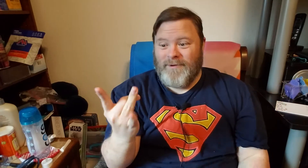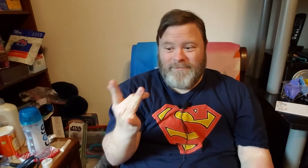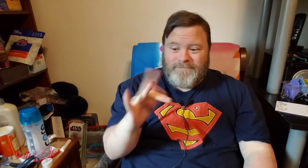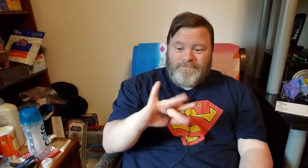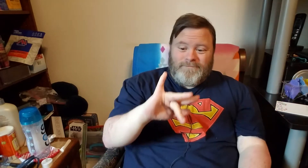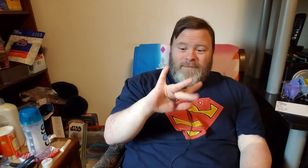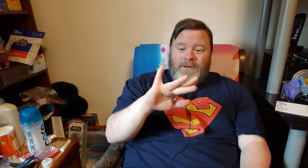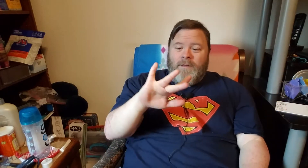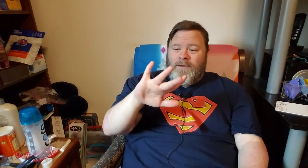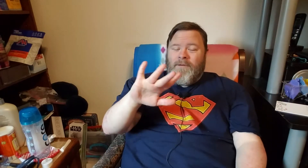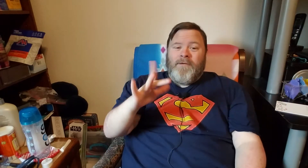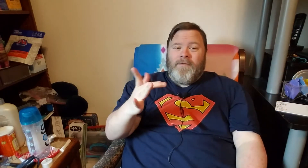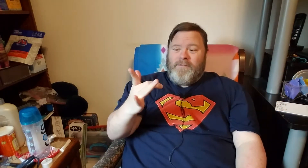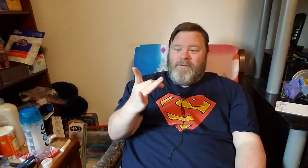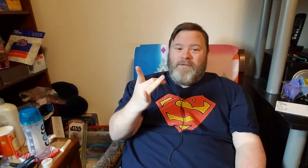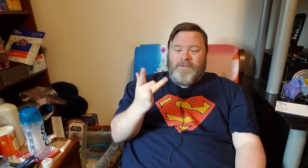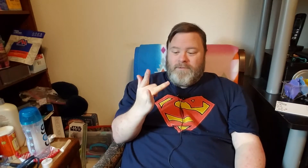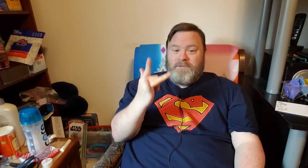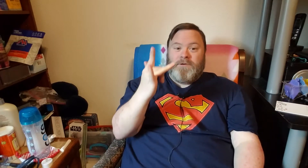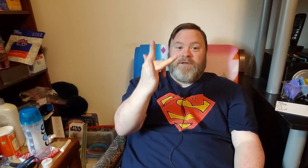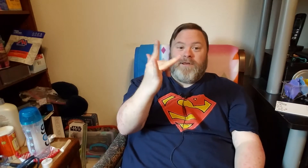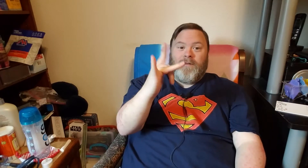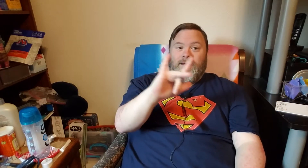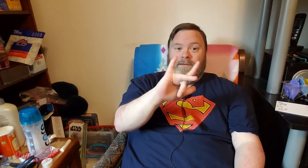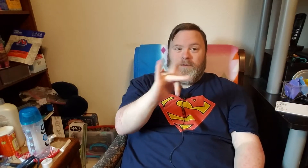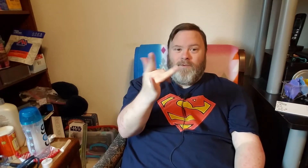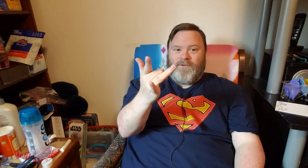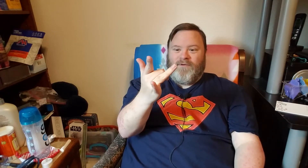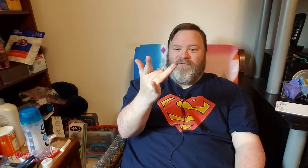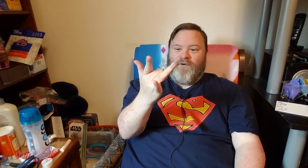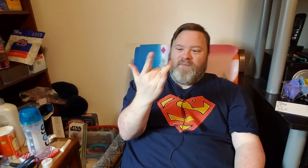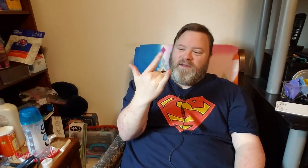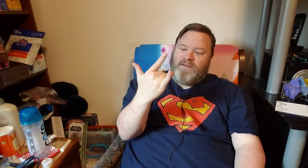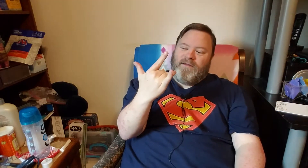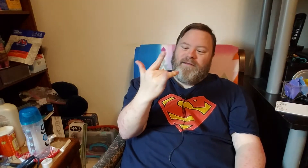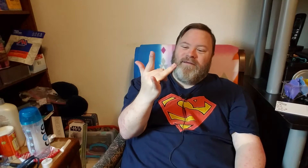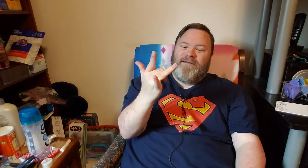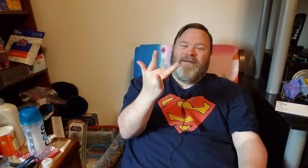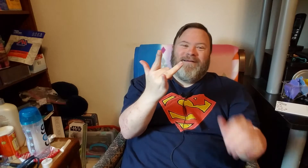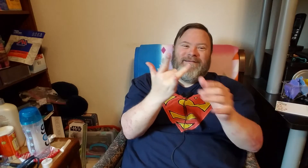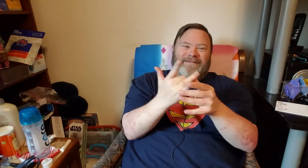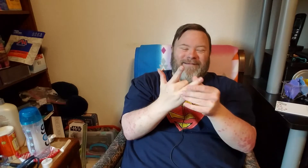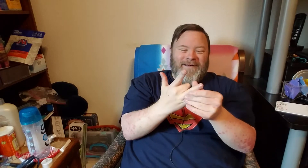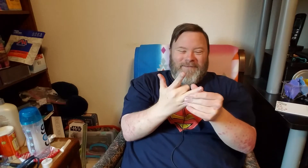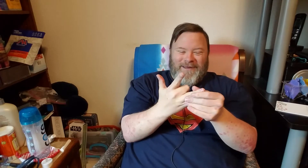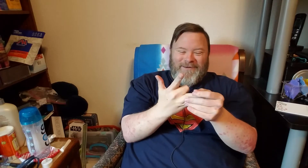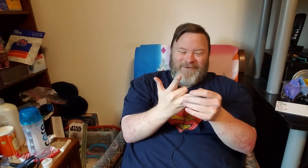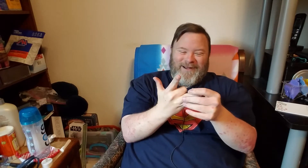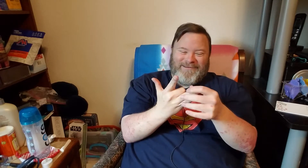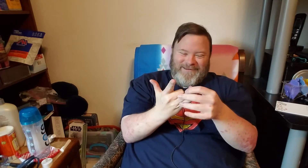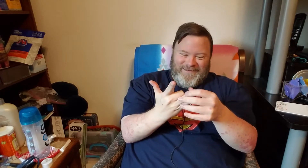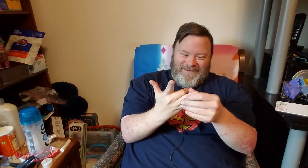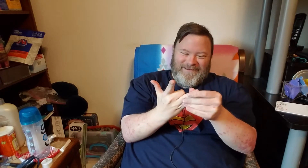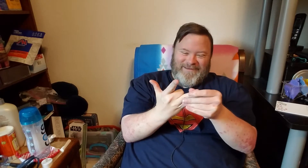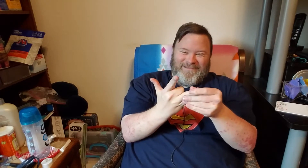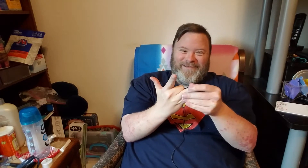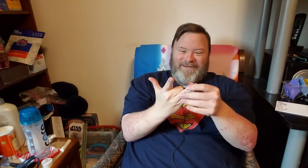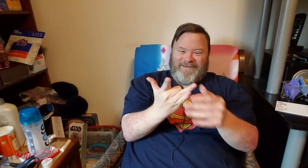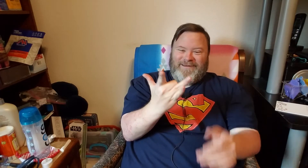you could tell it it won't do it for me but anyways see look at that